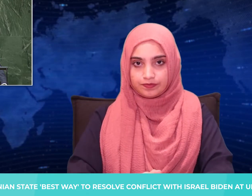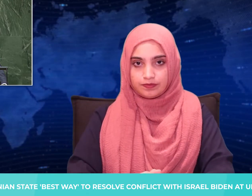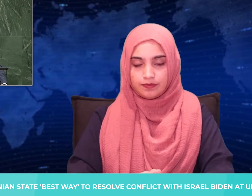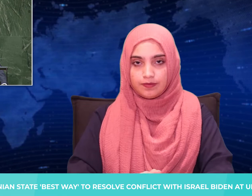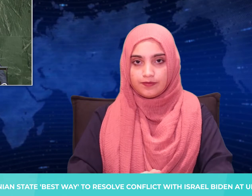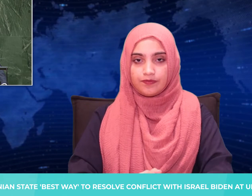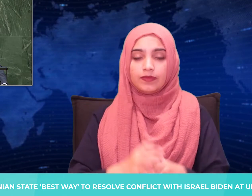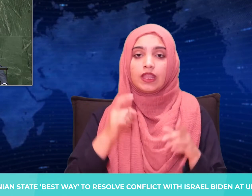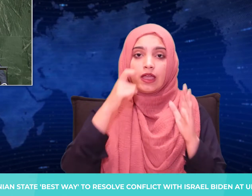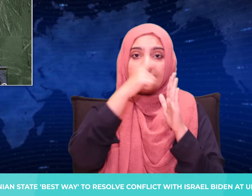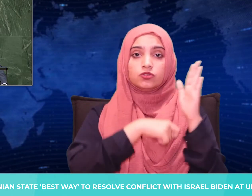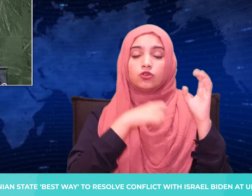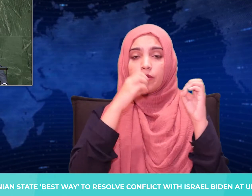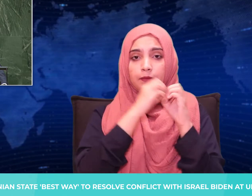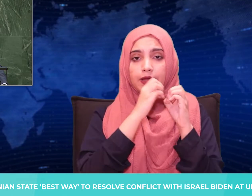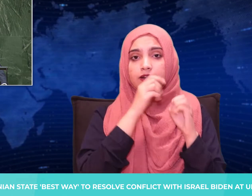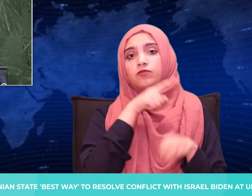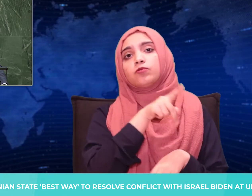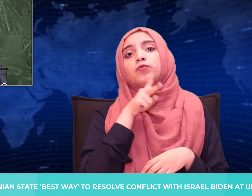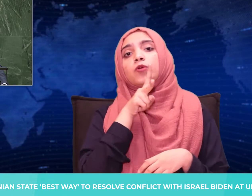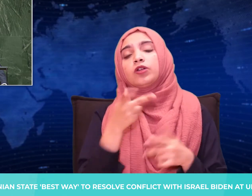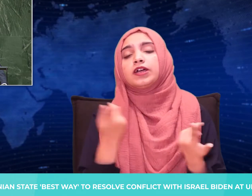era of relentless diplomacy, Biden said.